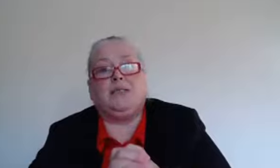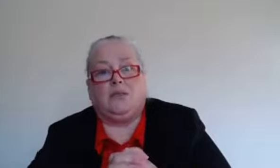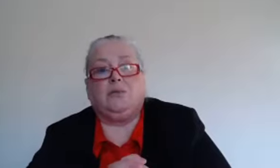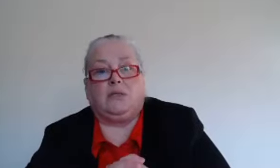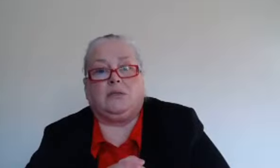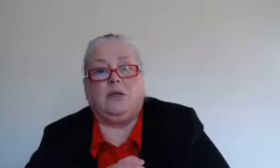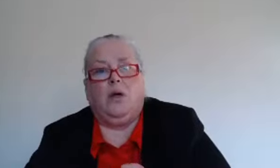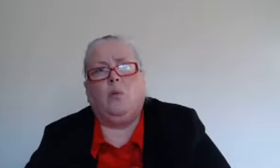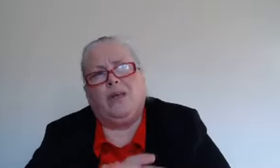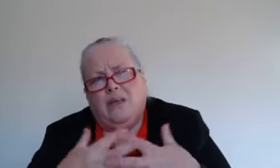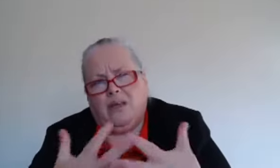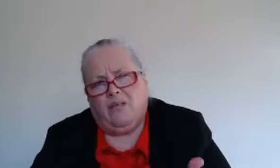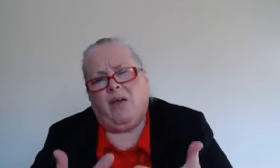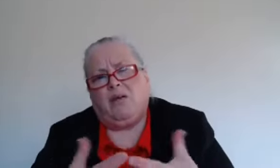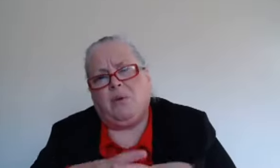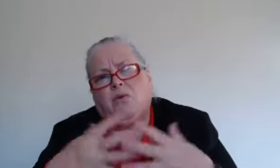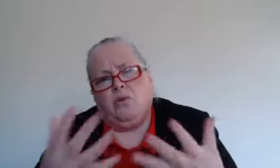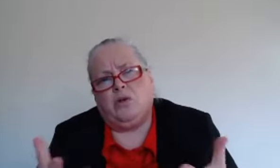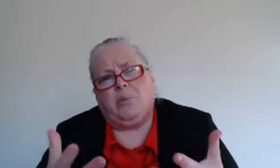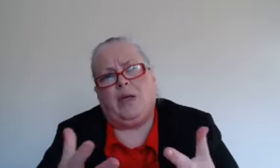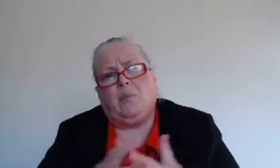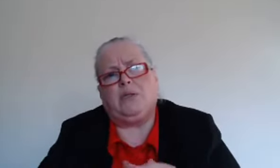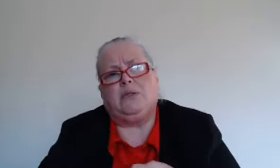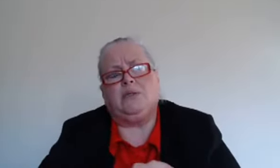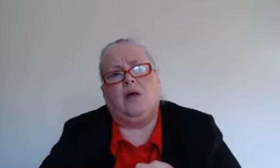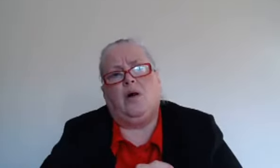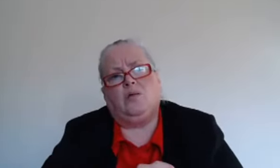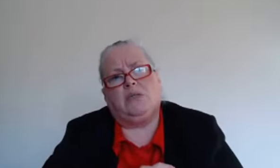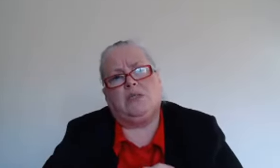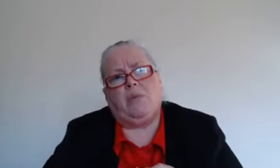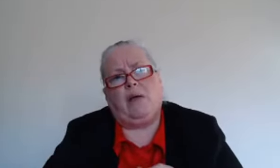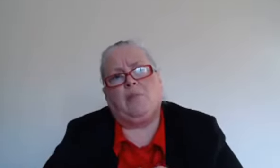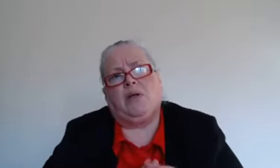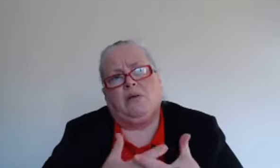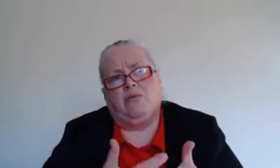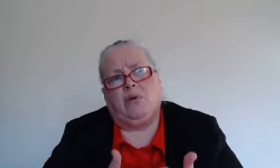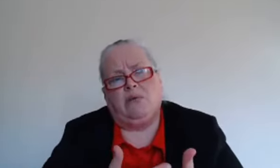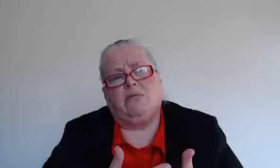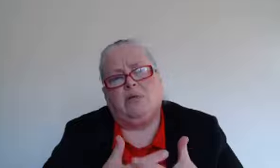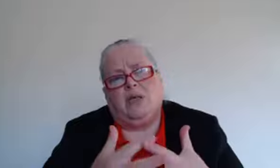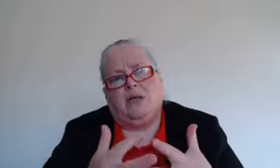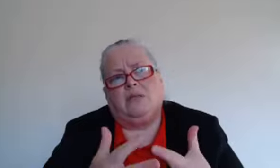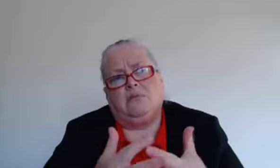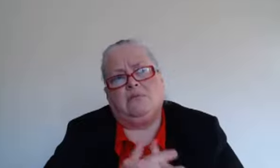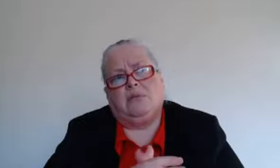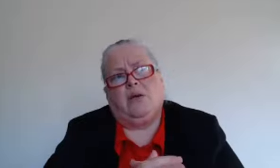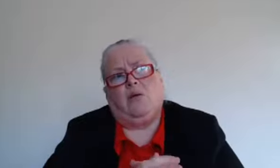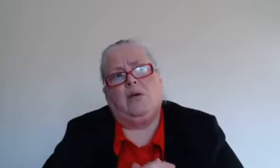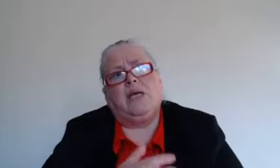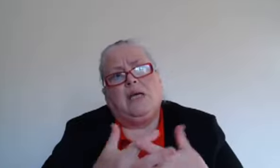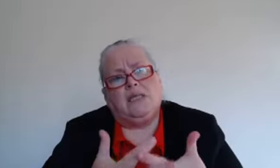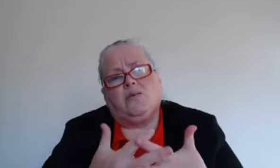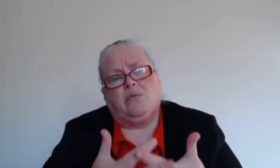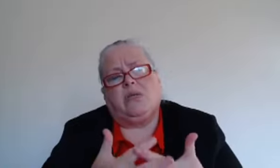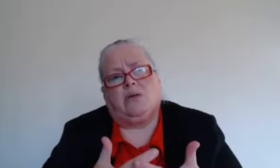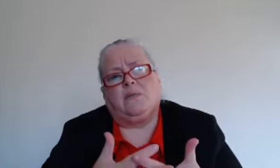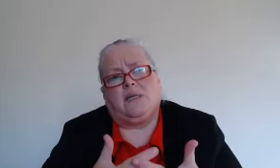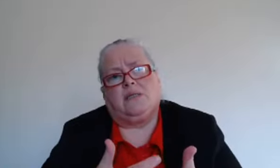do that we can give out about other people holding us back but in the in in you know in some circumstances